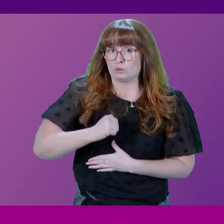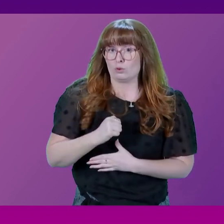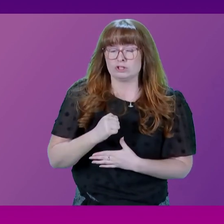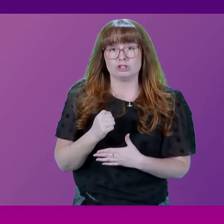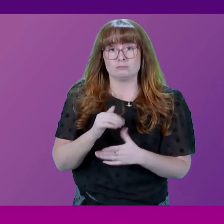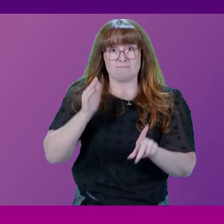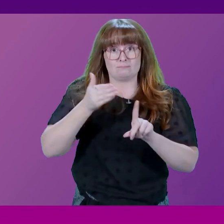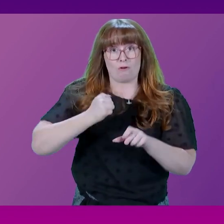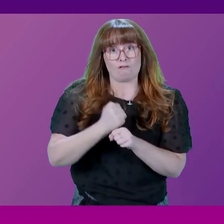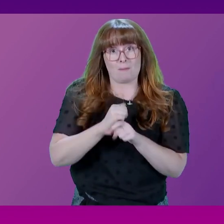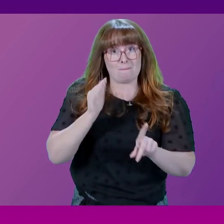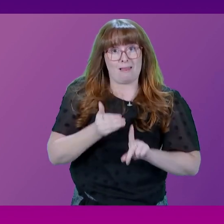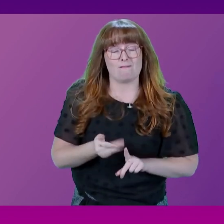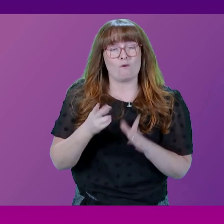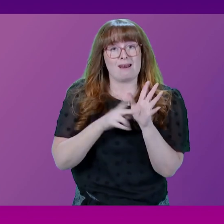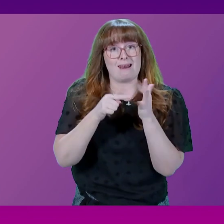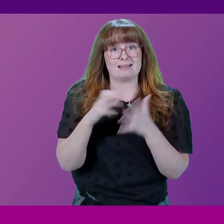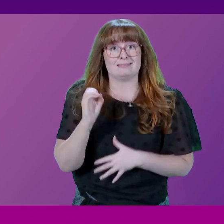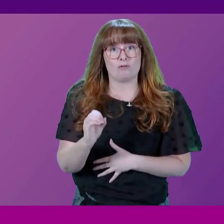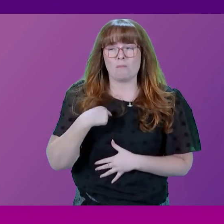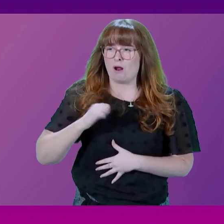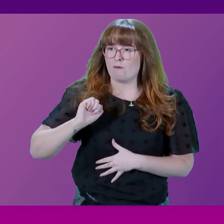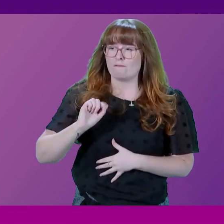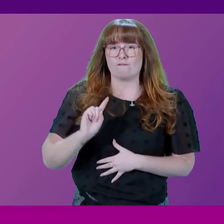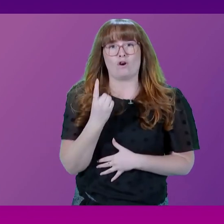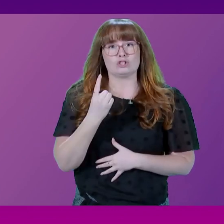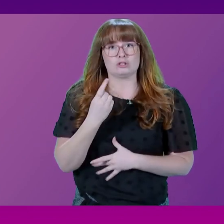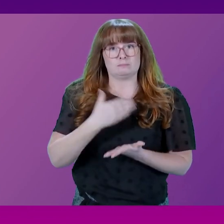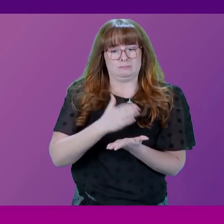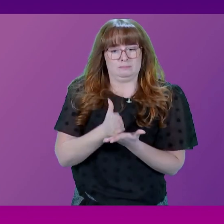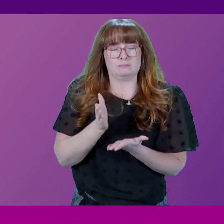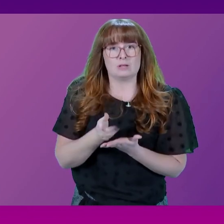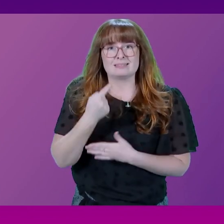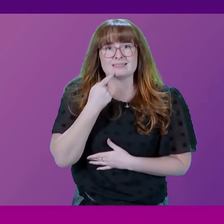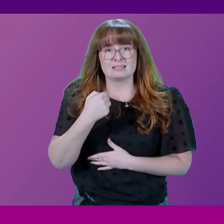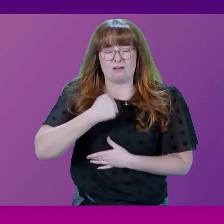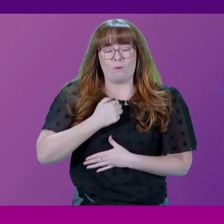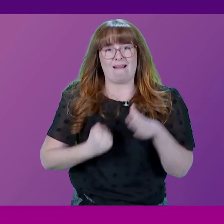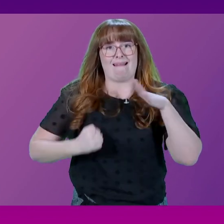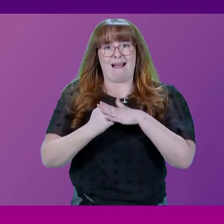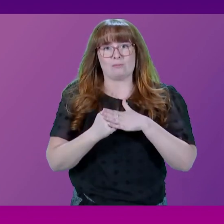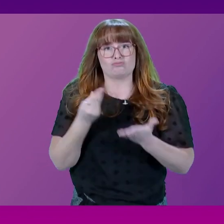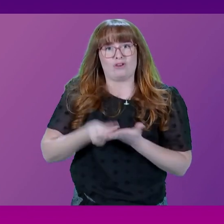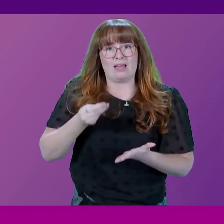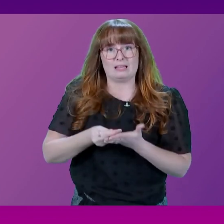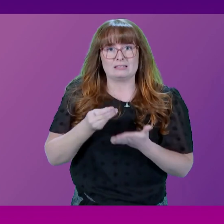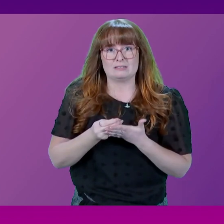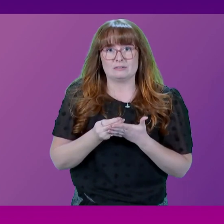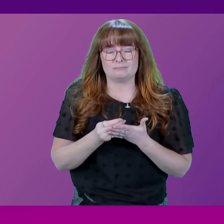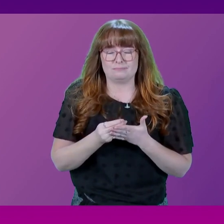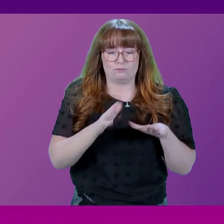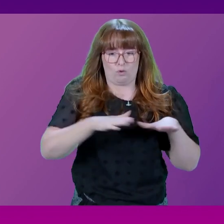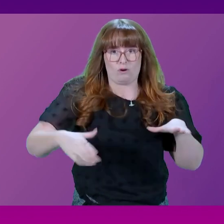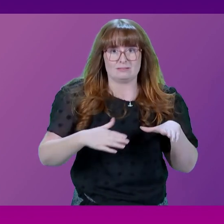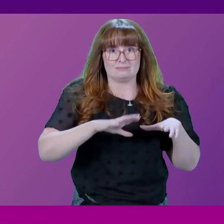net zero targets, but the Scottish Government's first round of leasing sold our natural environment short with a cap price per square kilometre. Will the